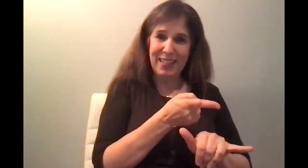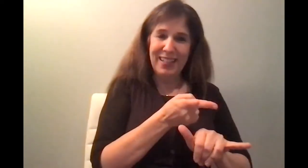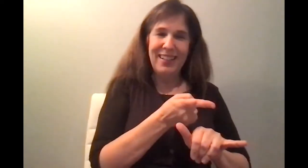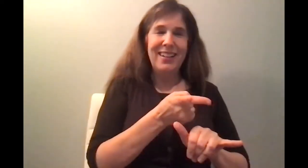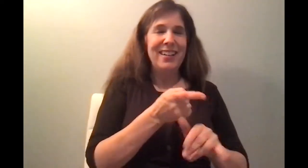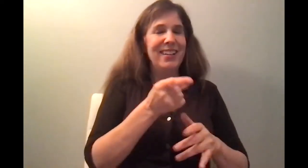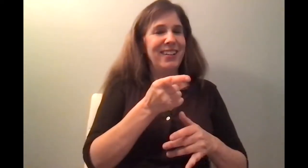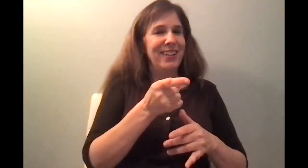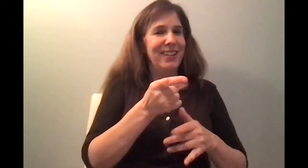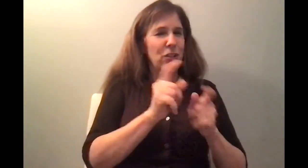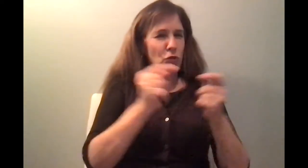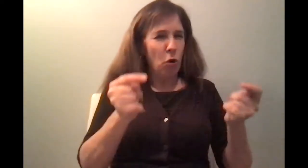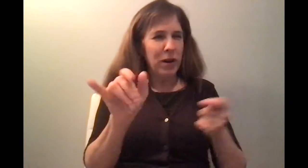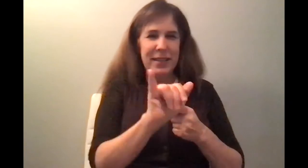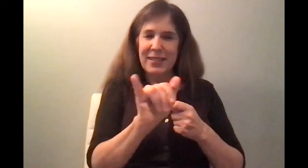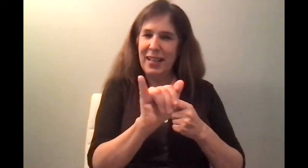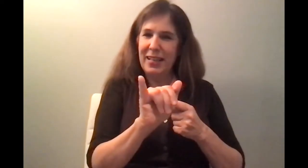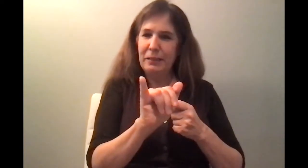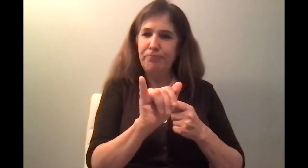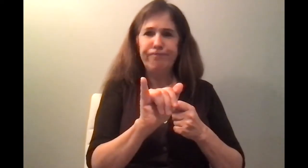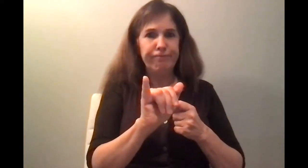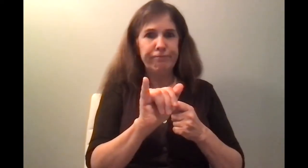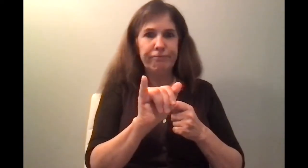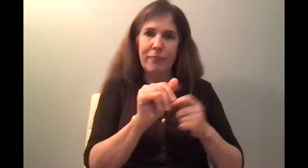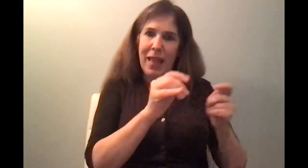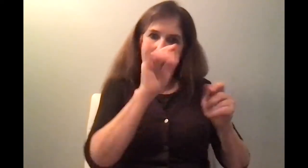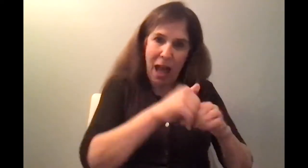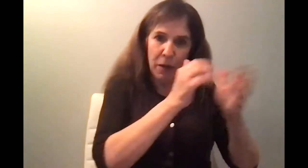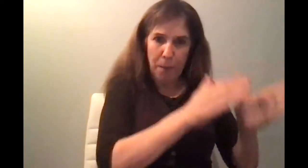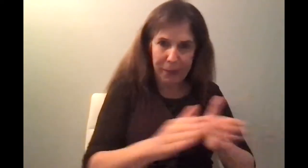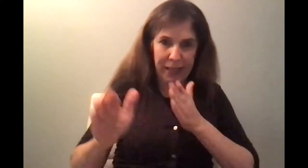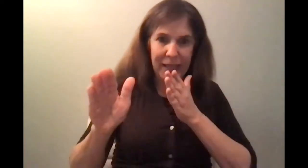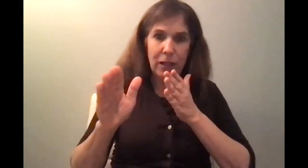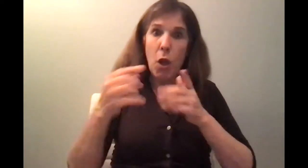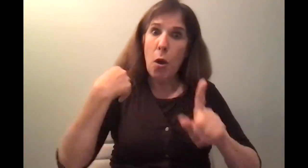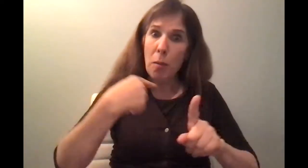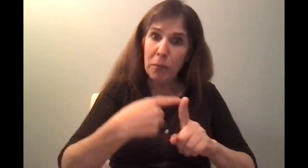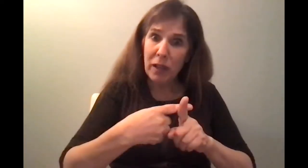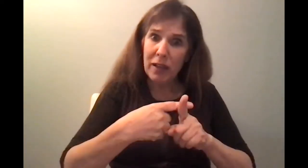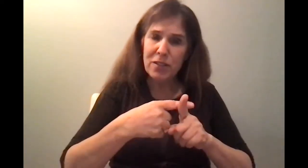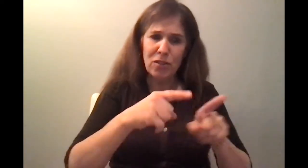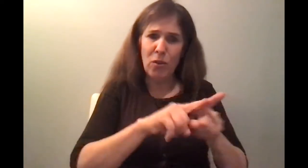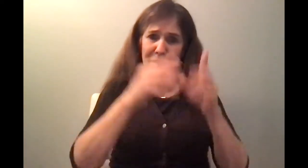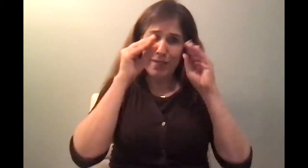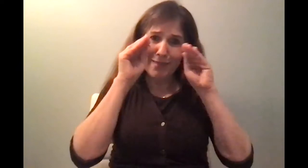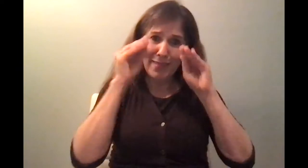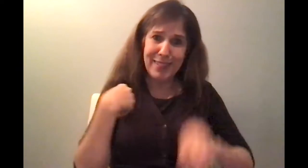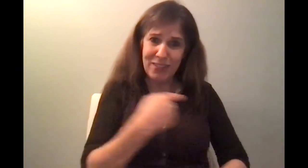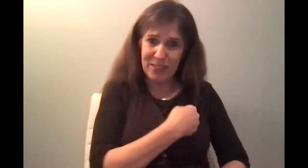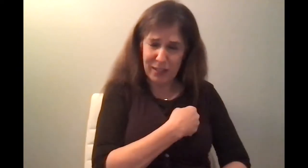manifest, it's an instruction book to tell you what to do in this world. If you're here, you might as well know